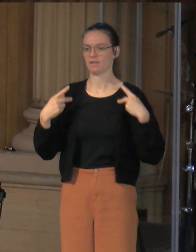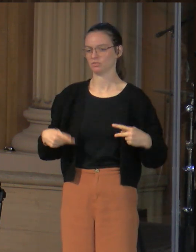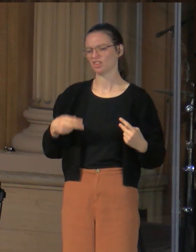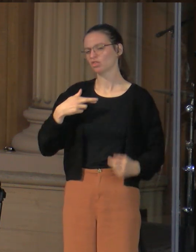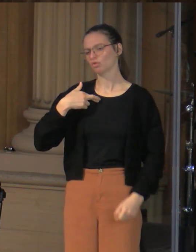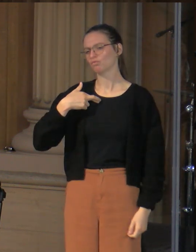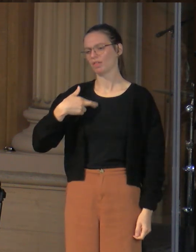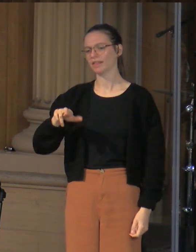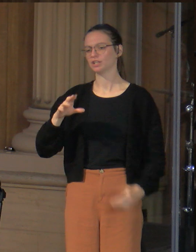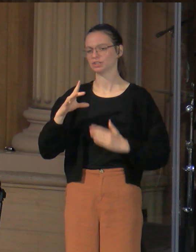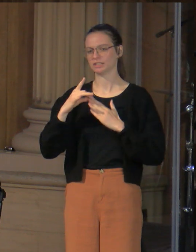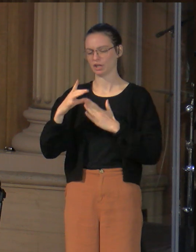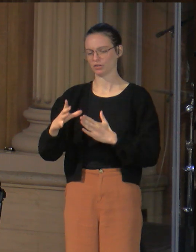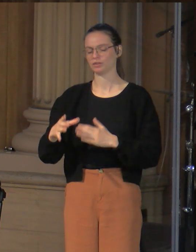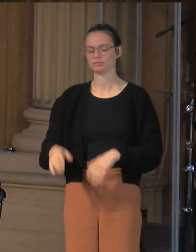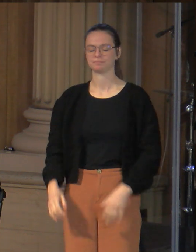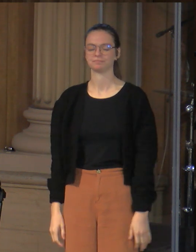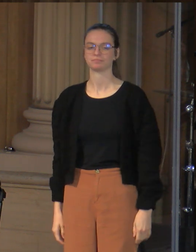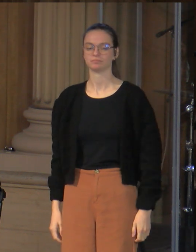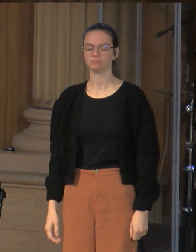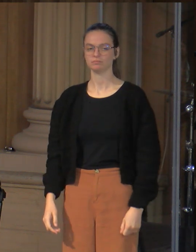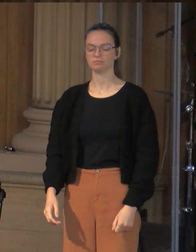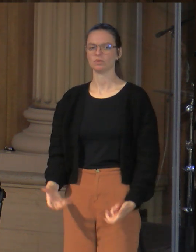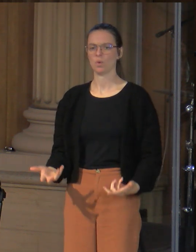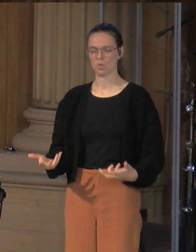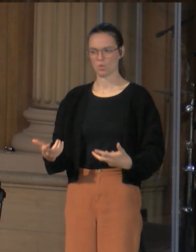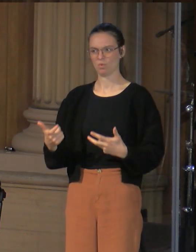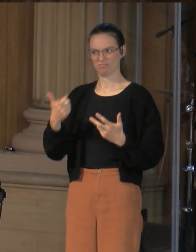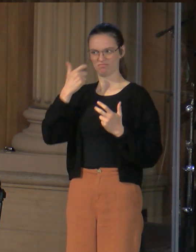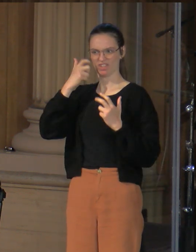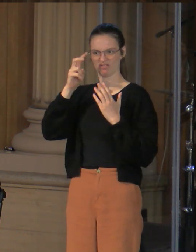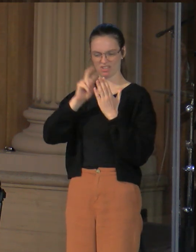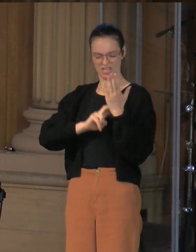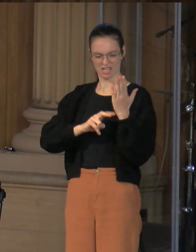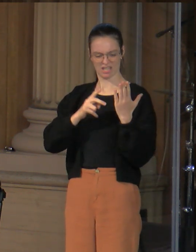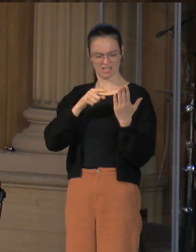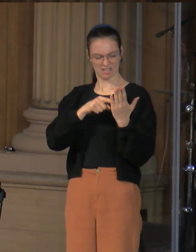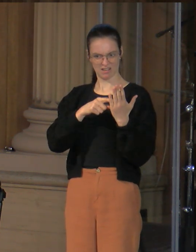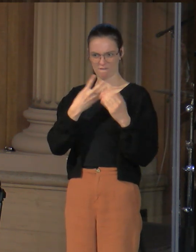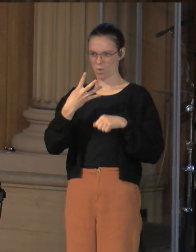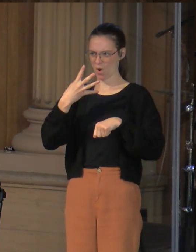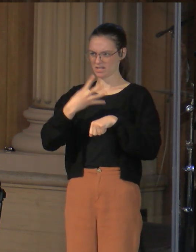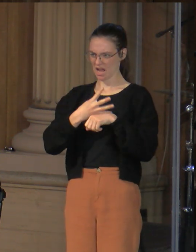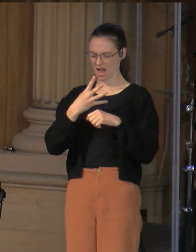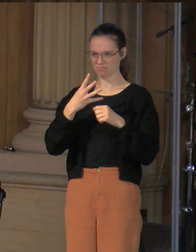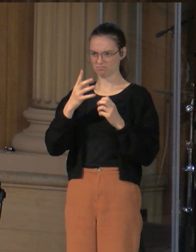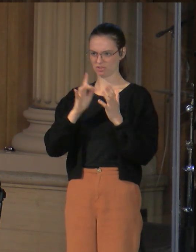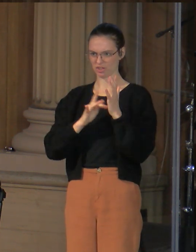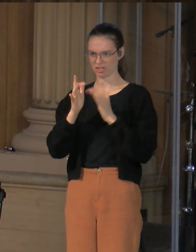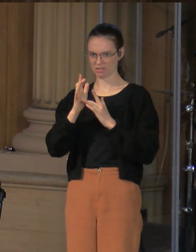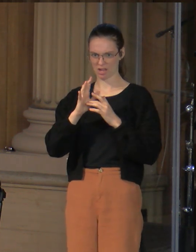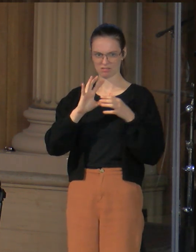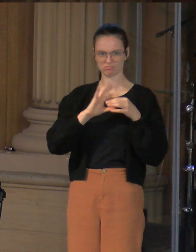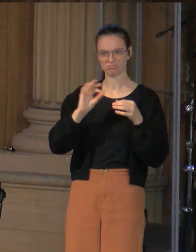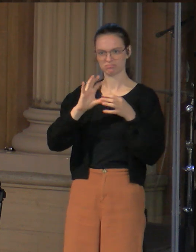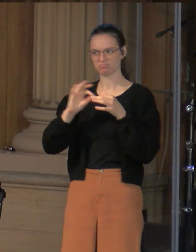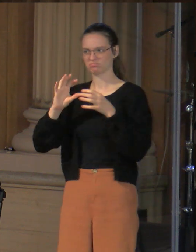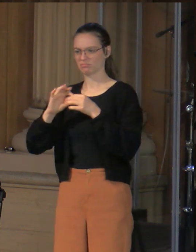And four times in the passage we just read, Jesus talks about sadness, or talks with sadness about this generation, or this evil